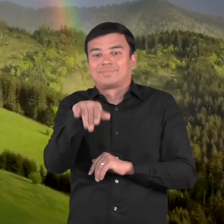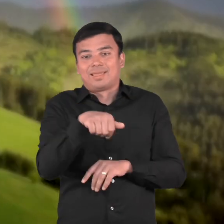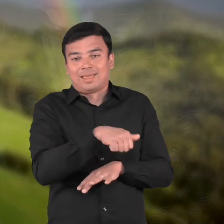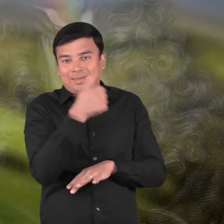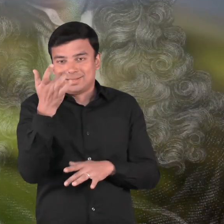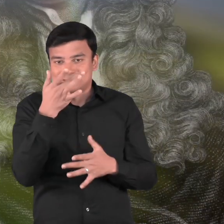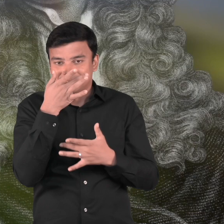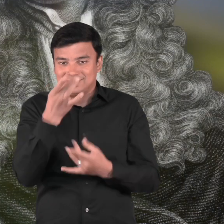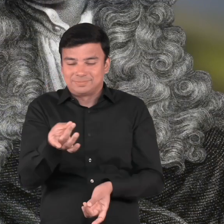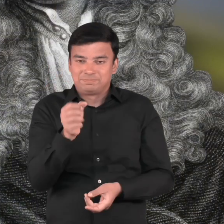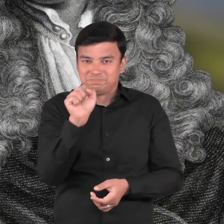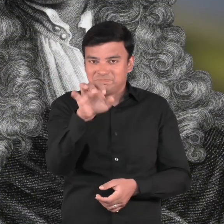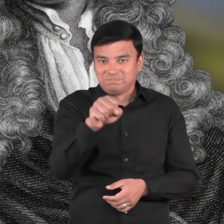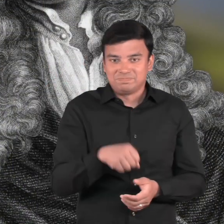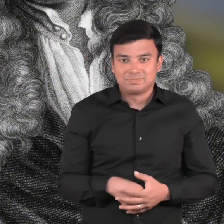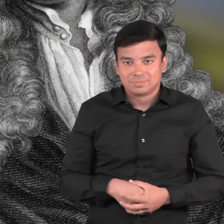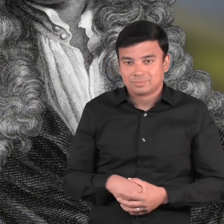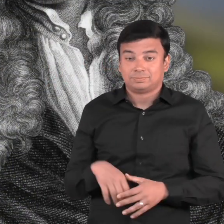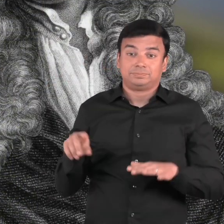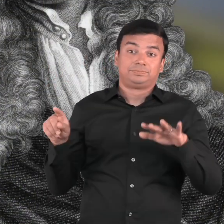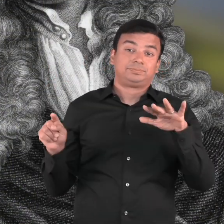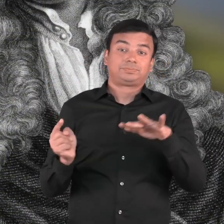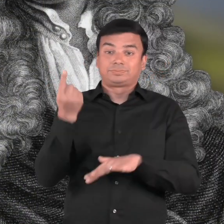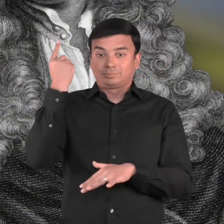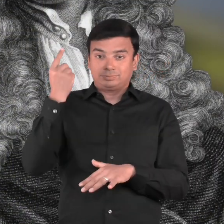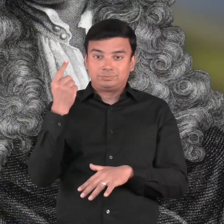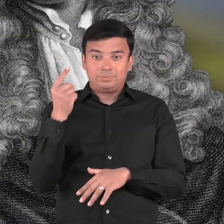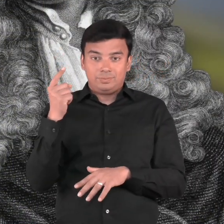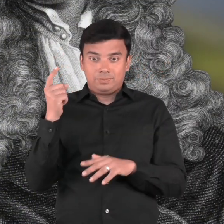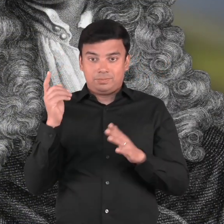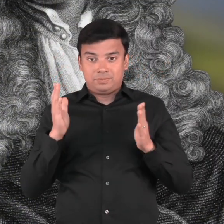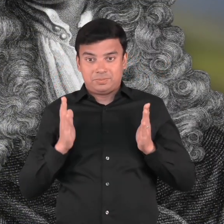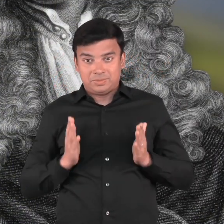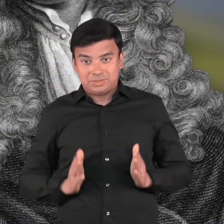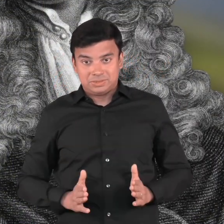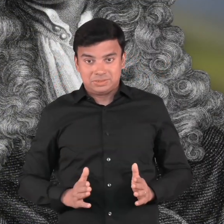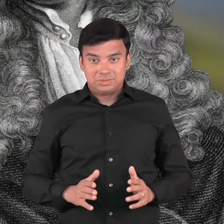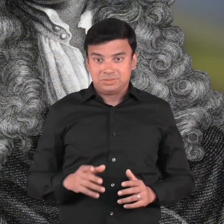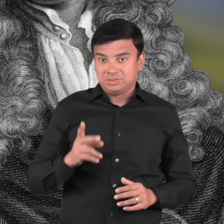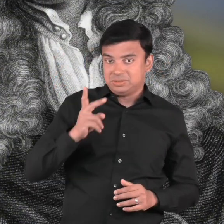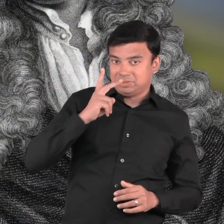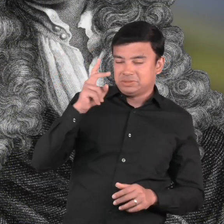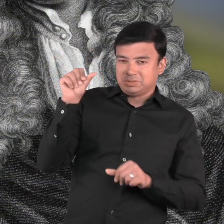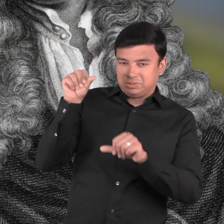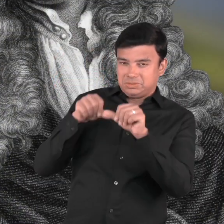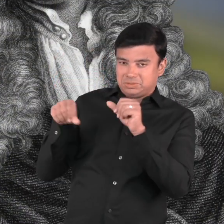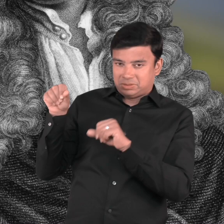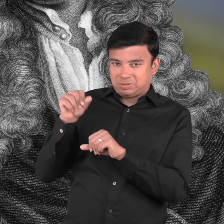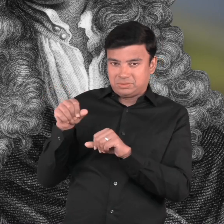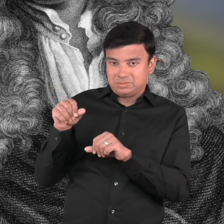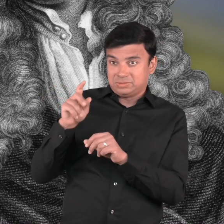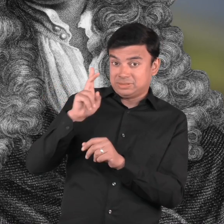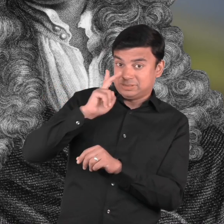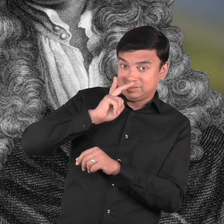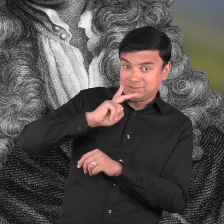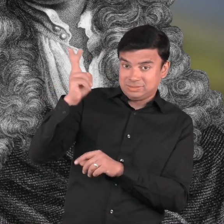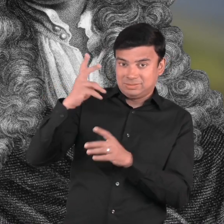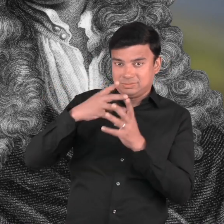The first person to scientifically explain how a rainbow forms was a scientist named Sir Isaac